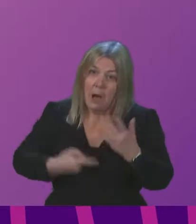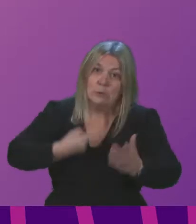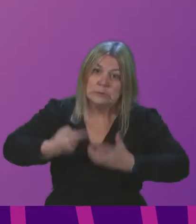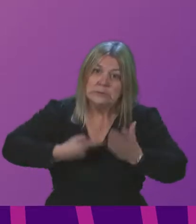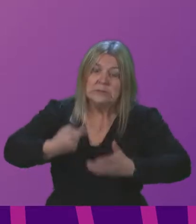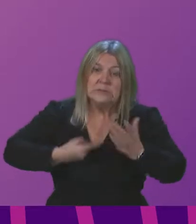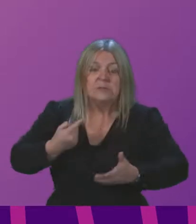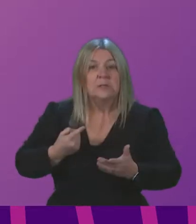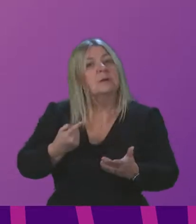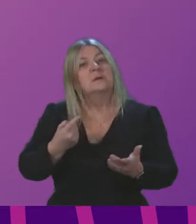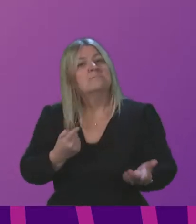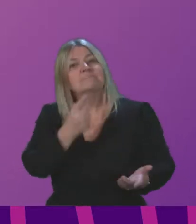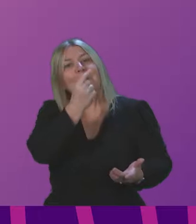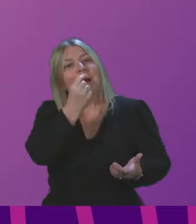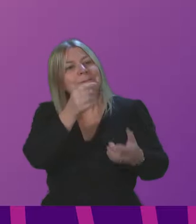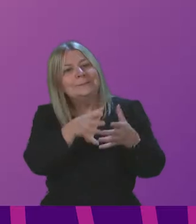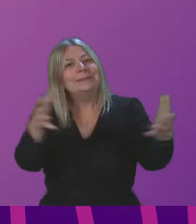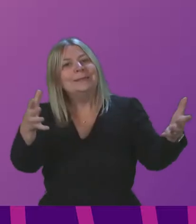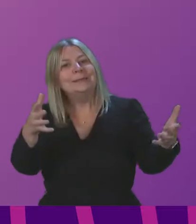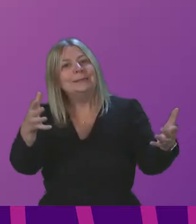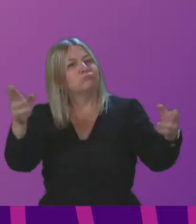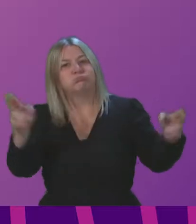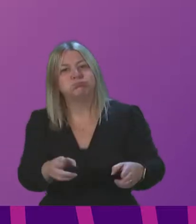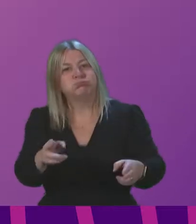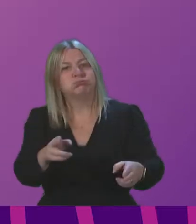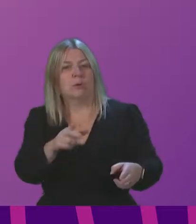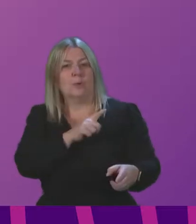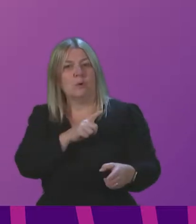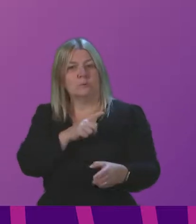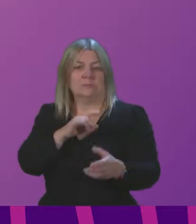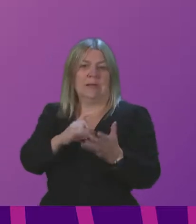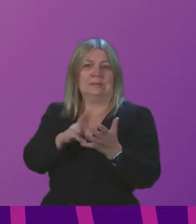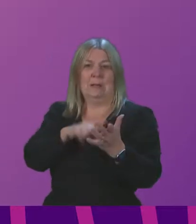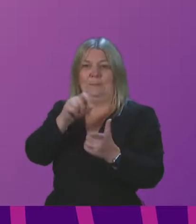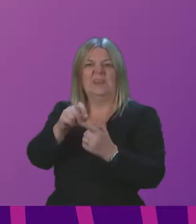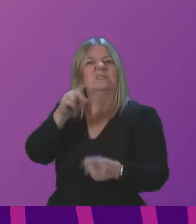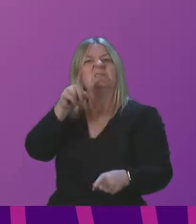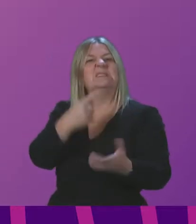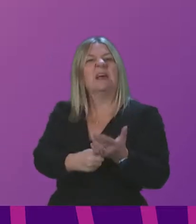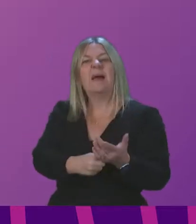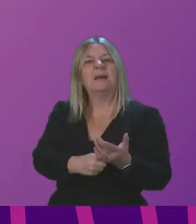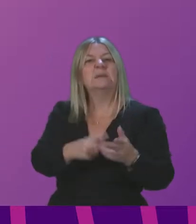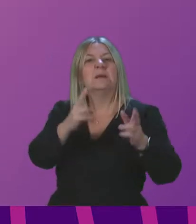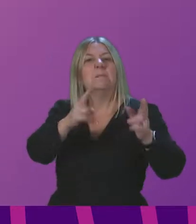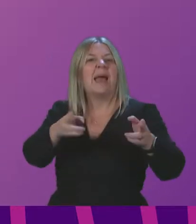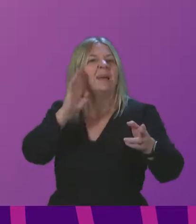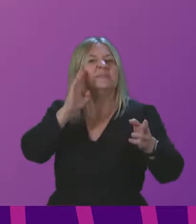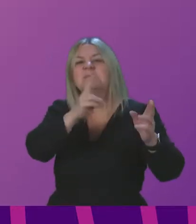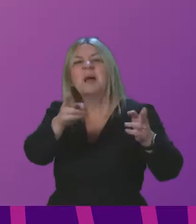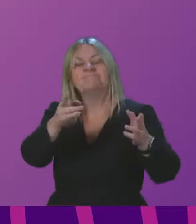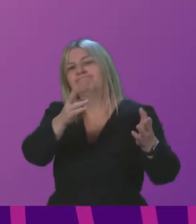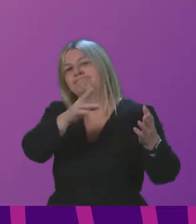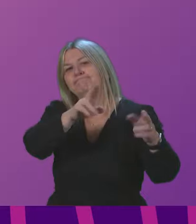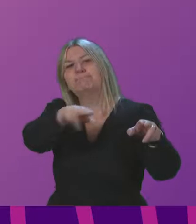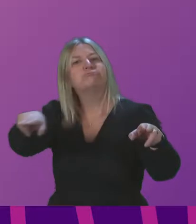SNP have stripped out more than 1,000 beds, and social care is in crisis too. And whilst the number of COVID cases in